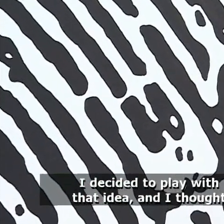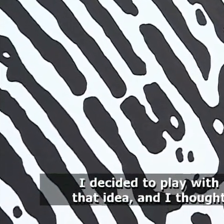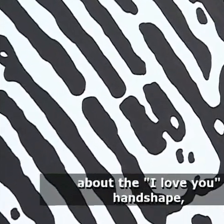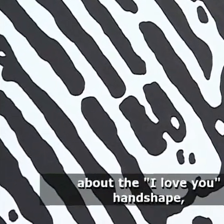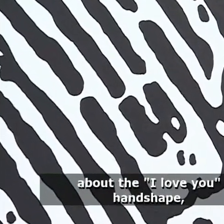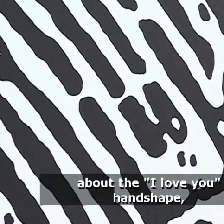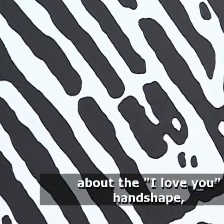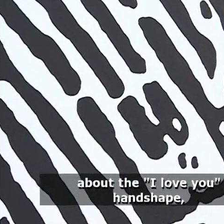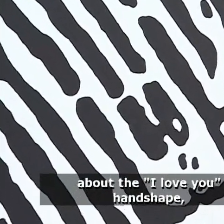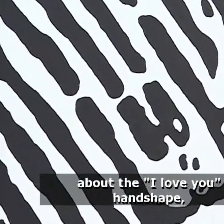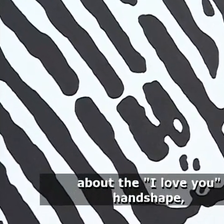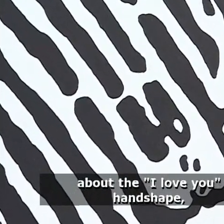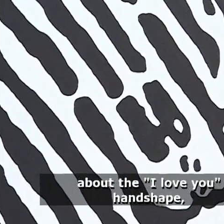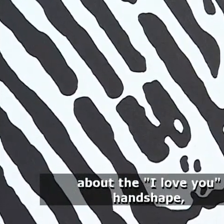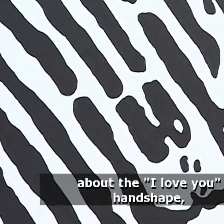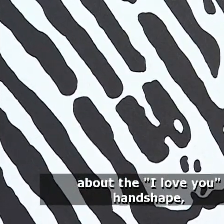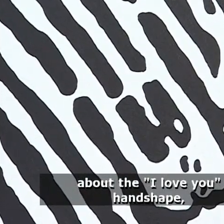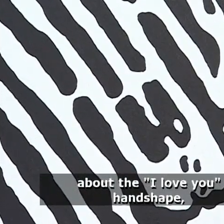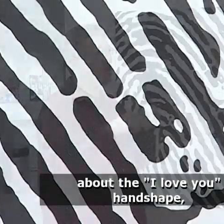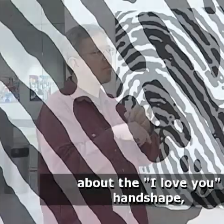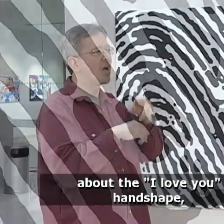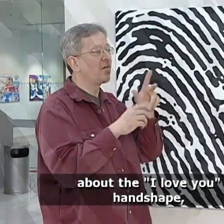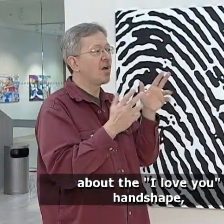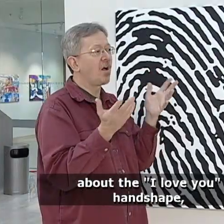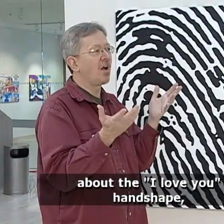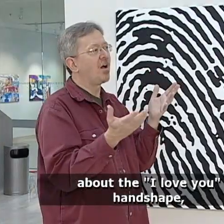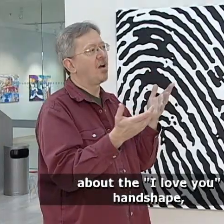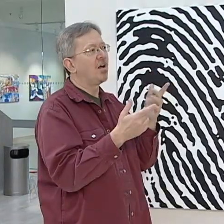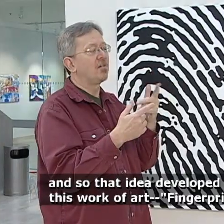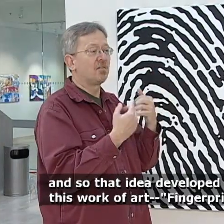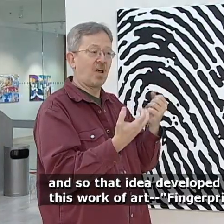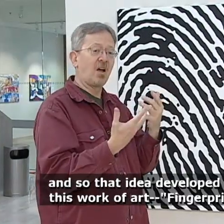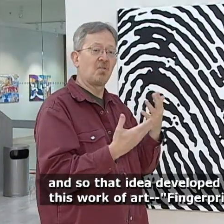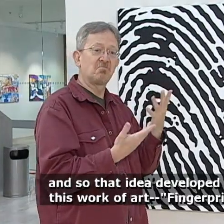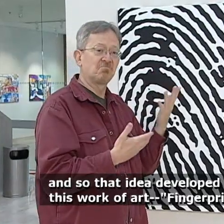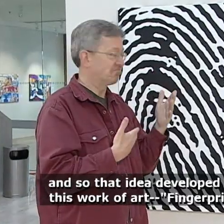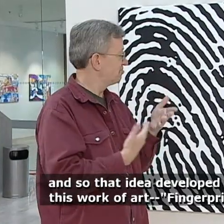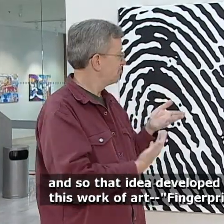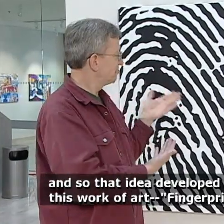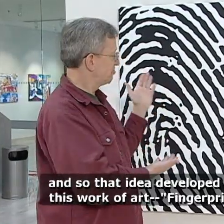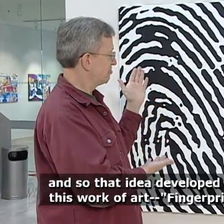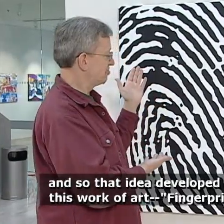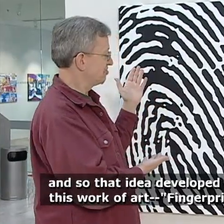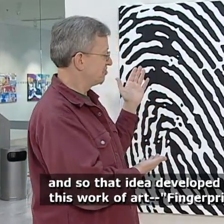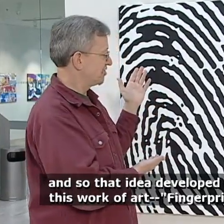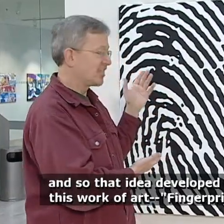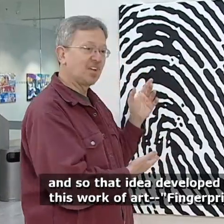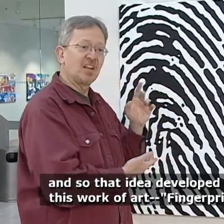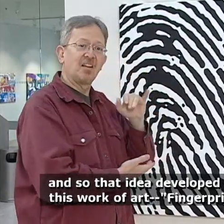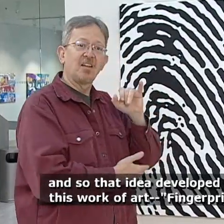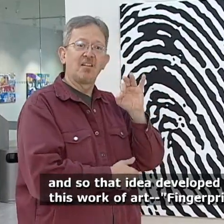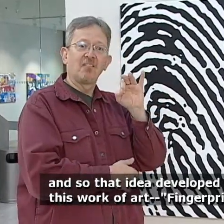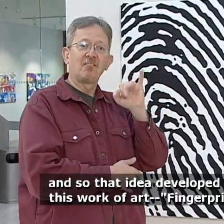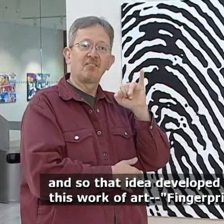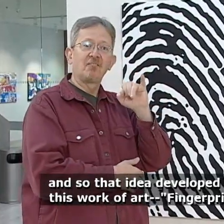I thought about the I love you handshape and so that idea developed into